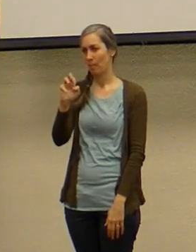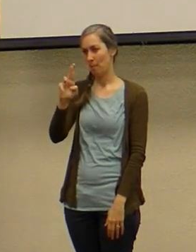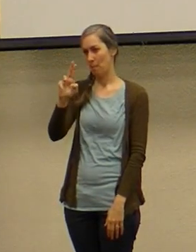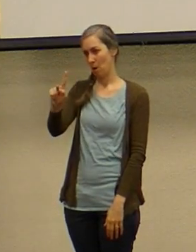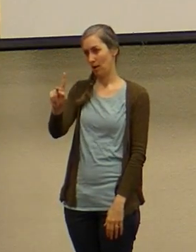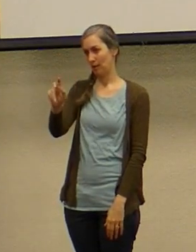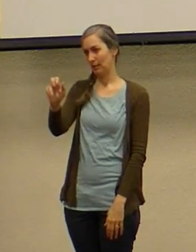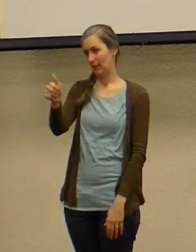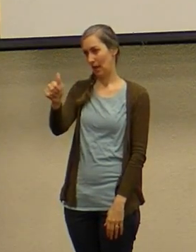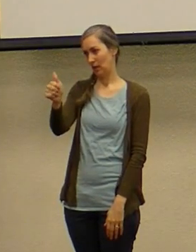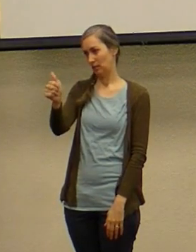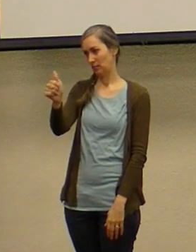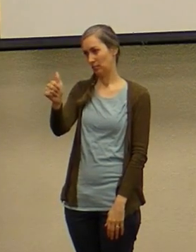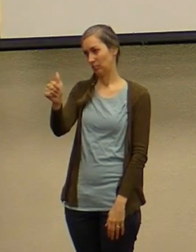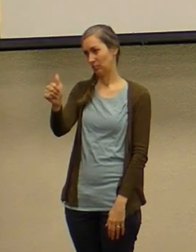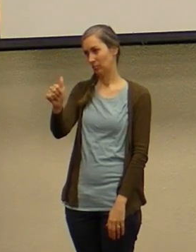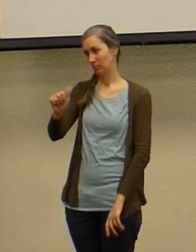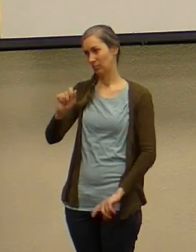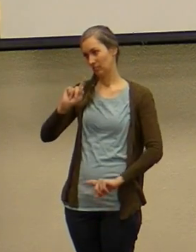its part